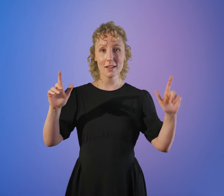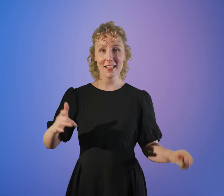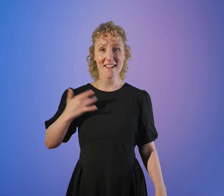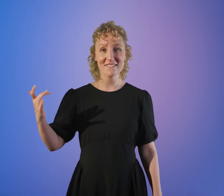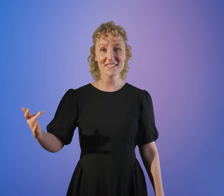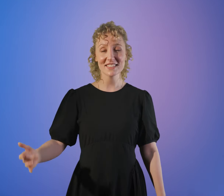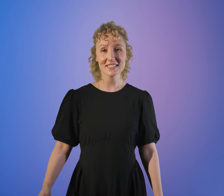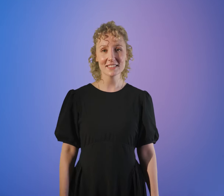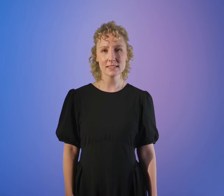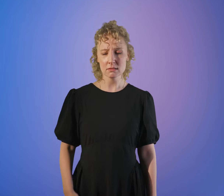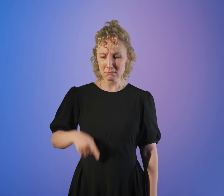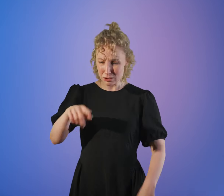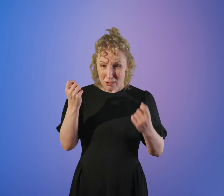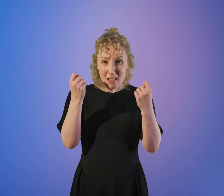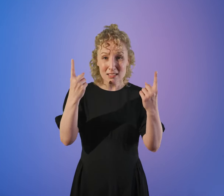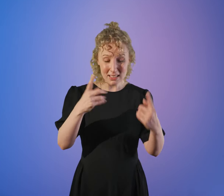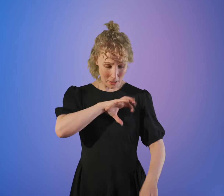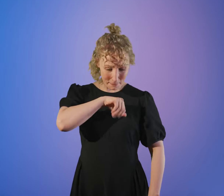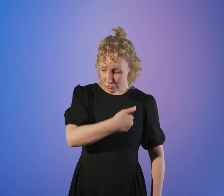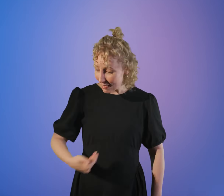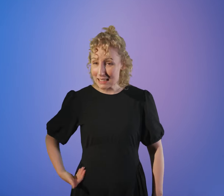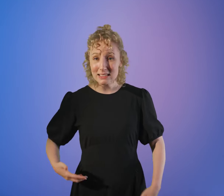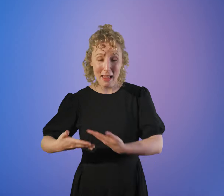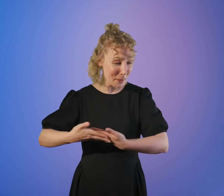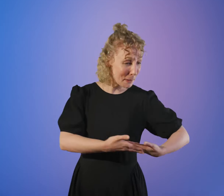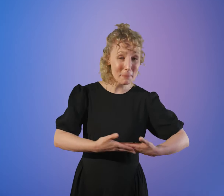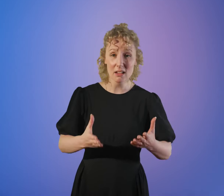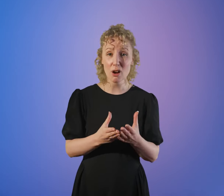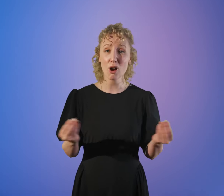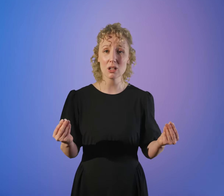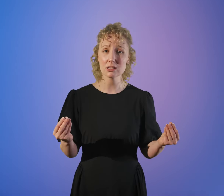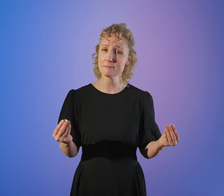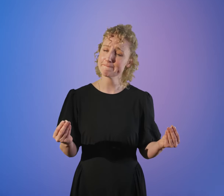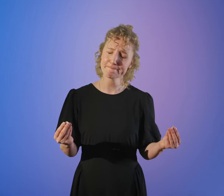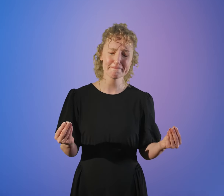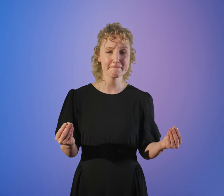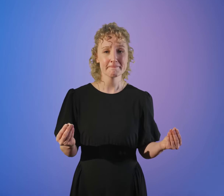Thinking she will never see Pericles again, she becomes a nun at a temple in Ephesus.